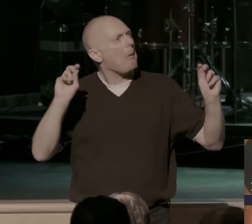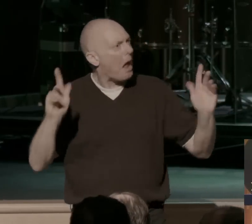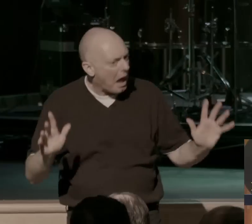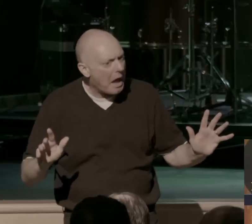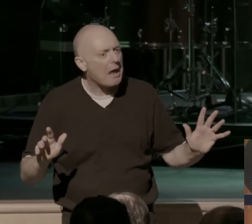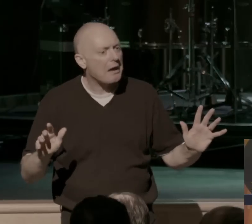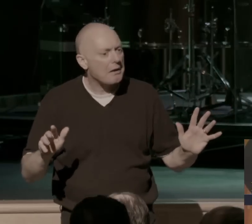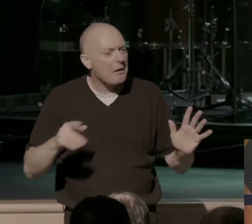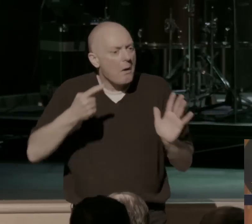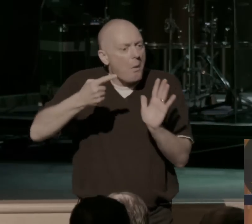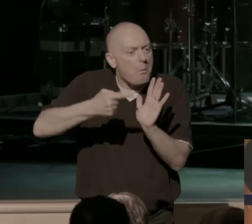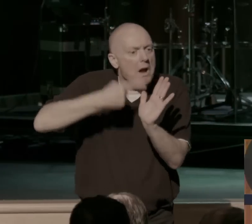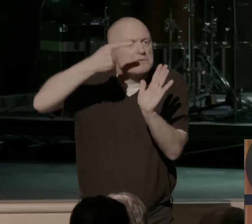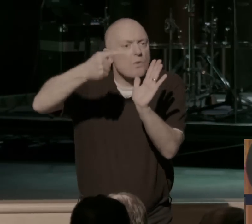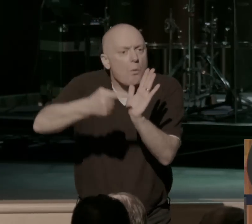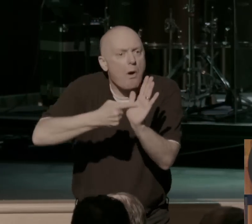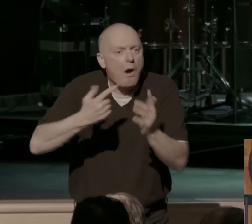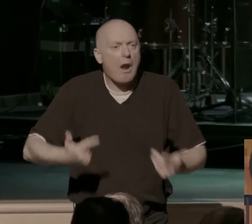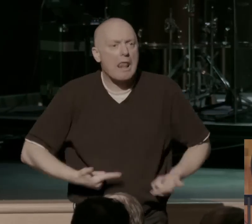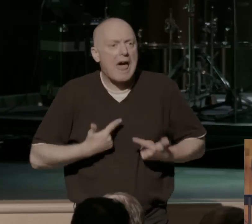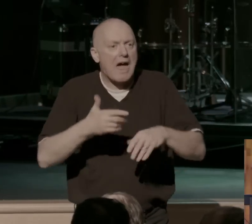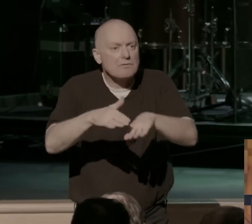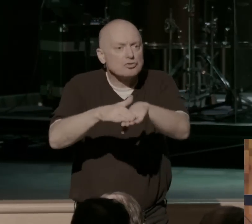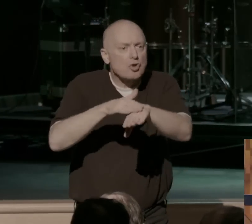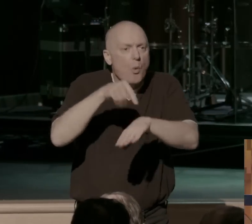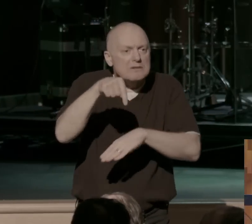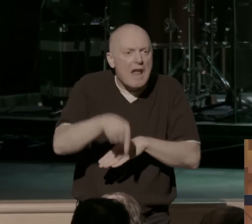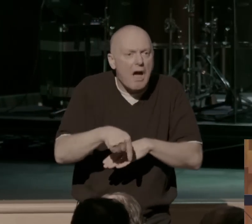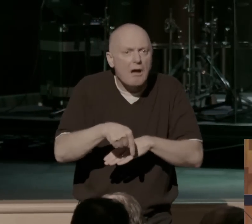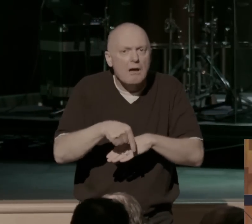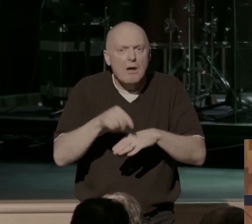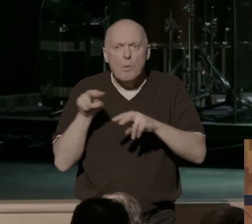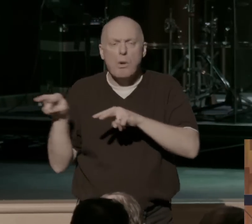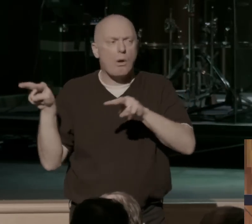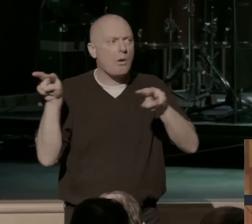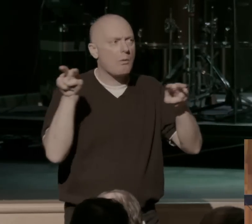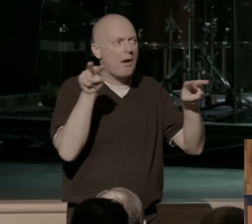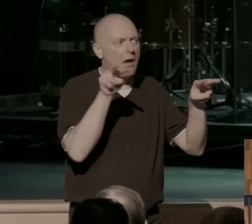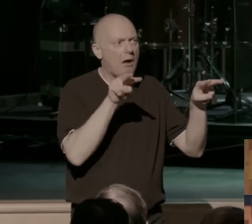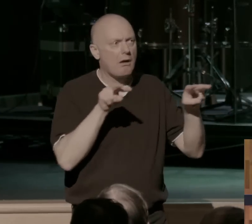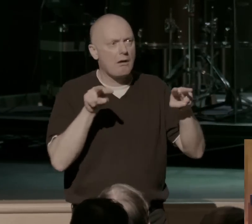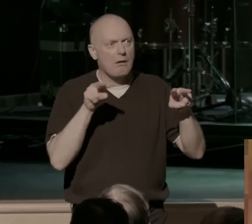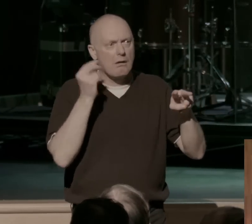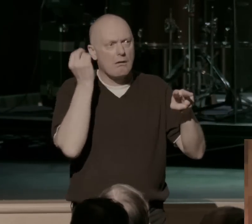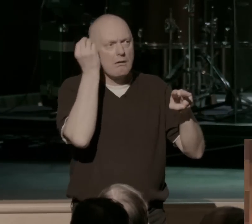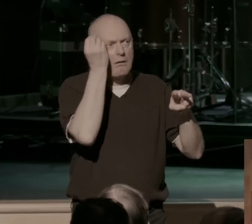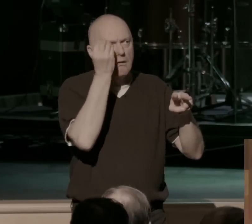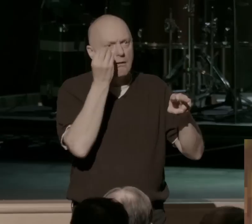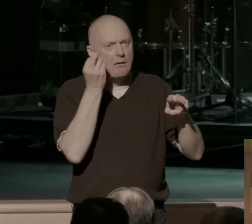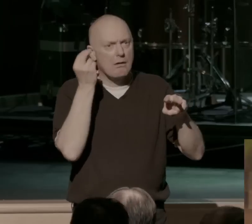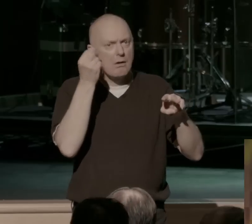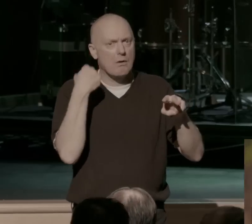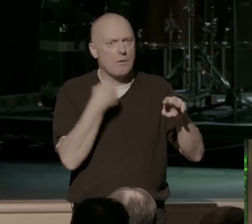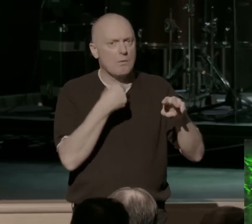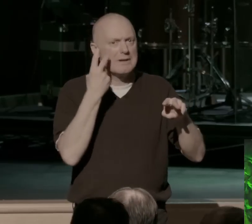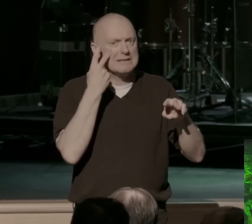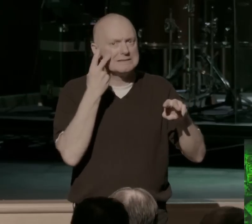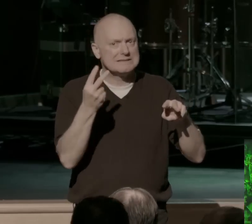But every once in a while, when life slows down, we begin to look around, and we, we're left alone with our own thoughts, and we, we see the reality of our